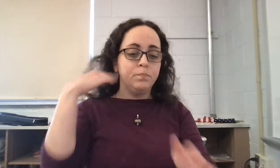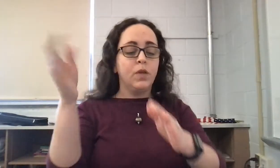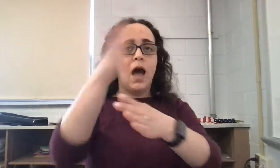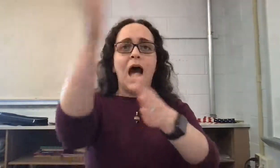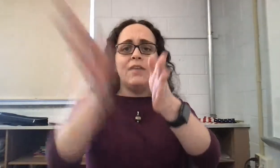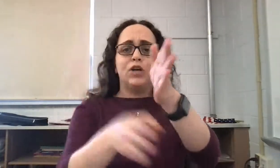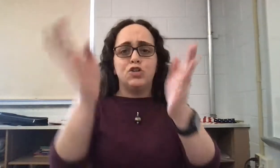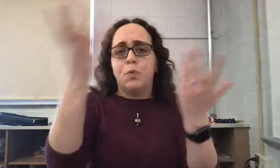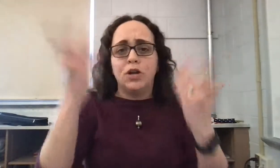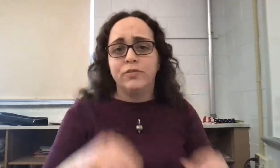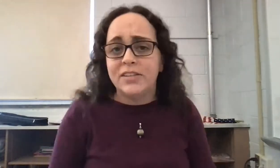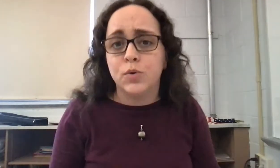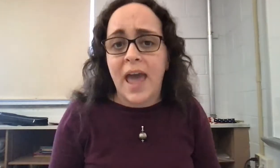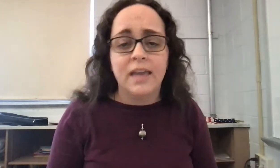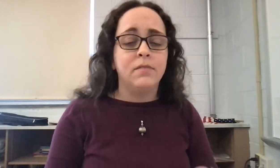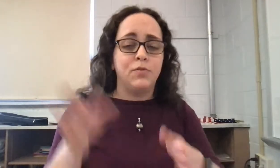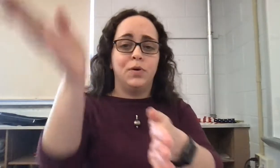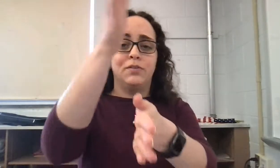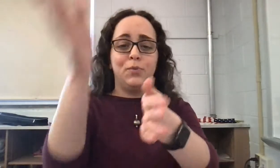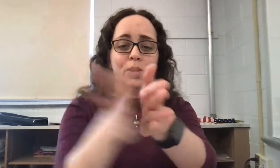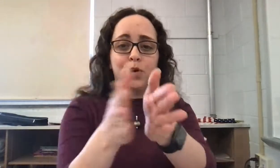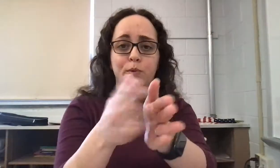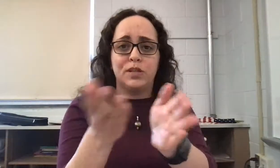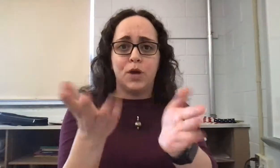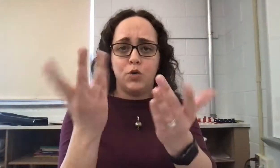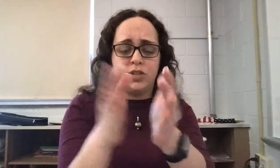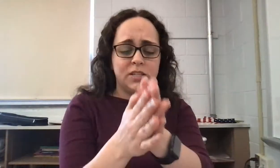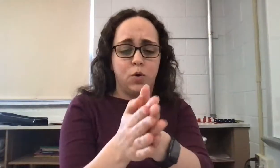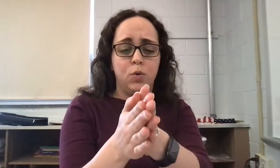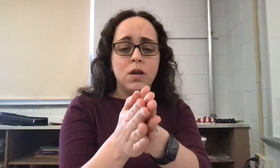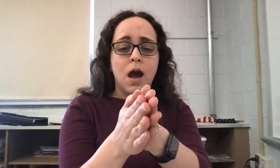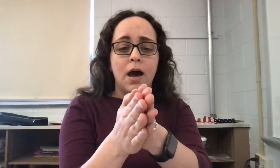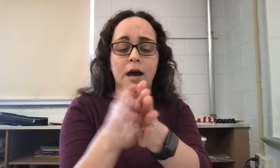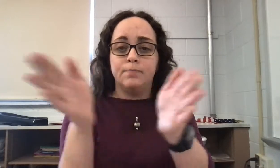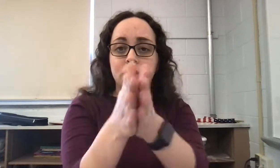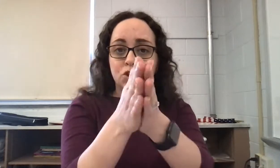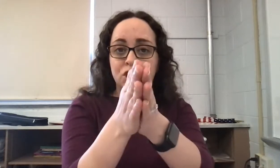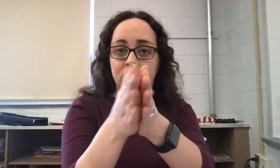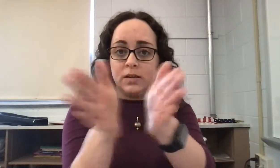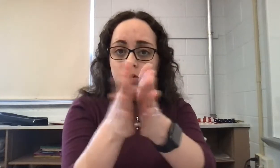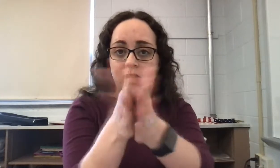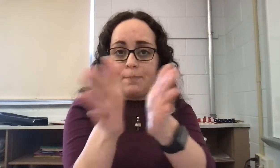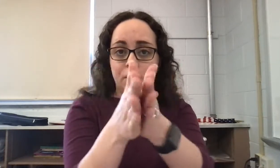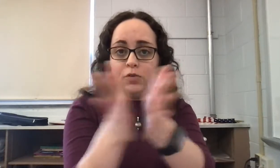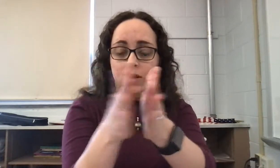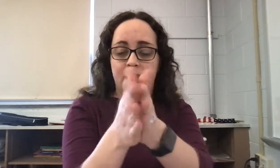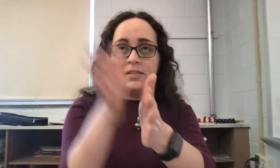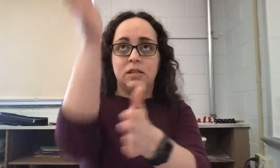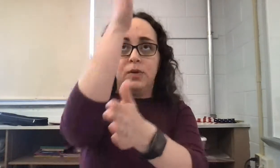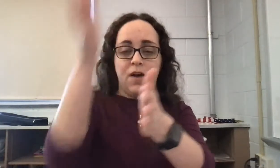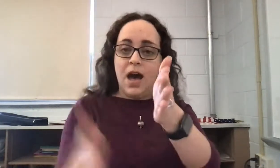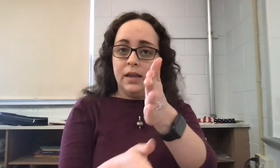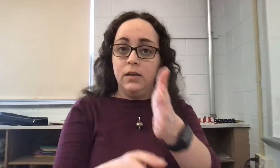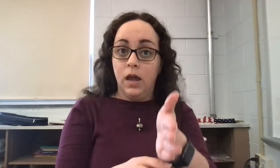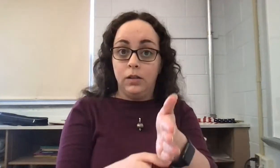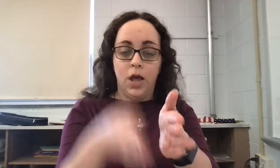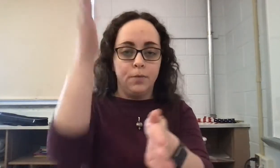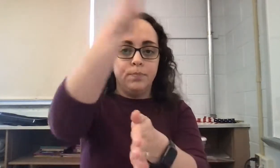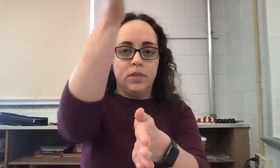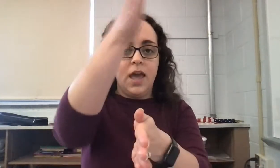I have a ghost partner. That's okay. If you want to work with some ghosts, that's cool. Chicka, you're clapping your own hands, and then we have high and low. Yeah.